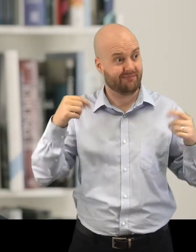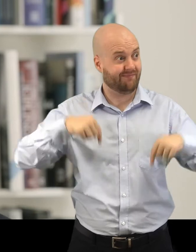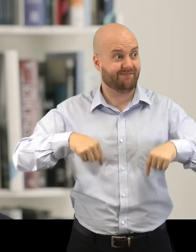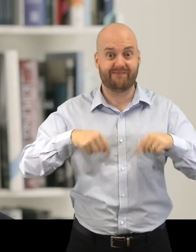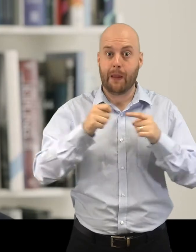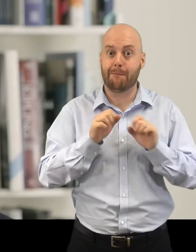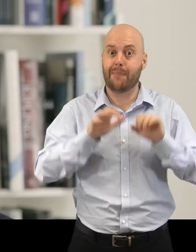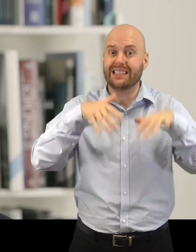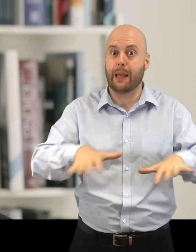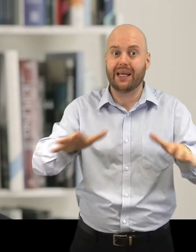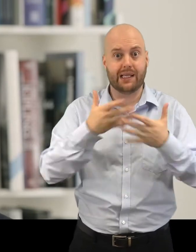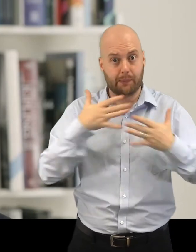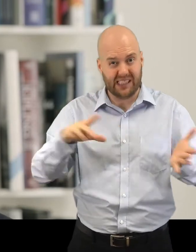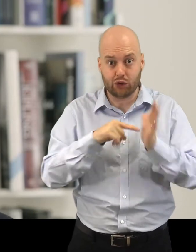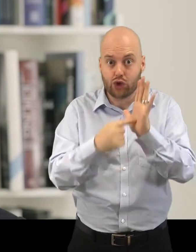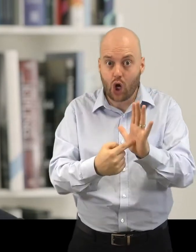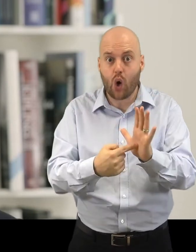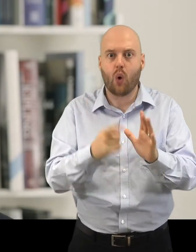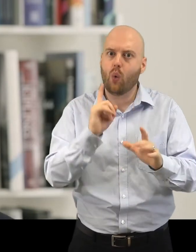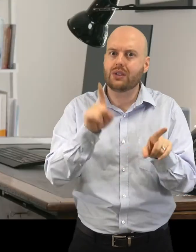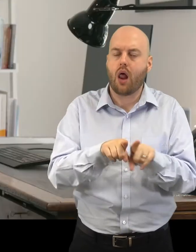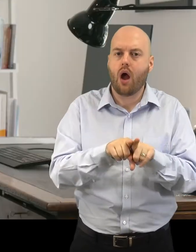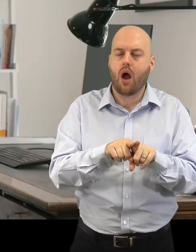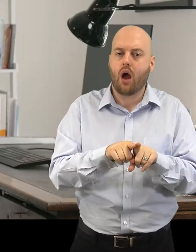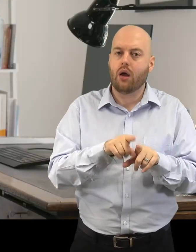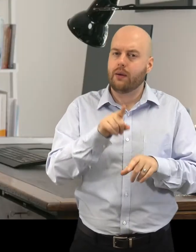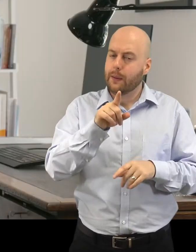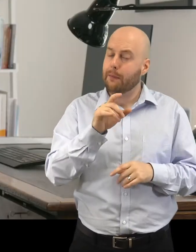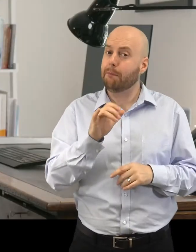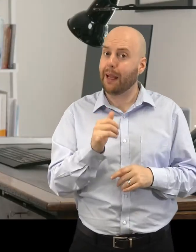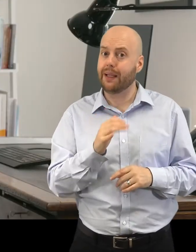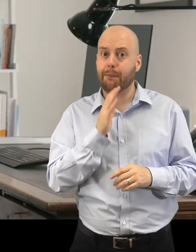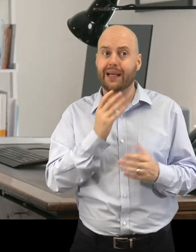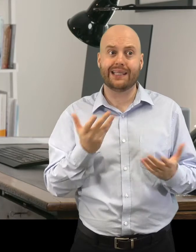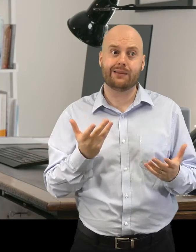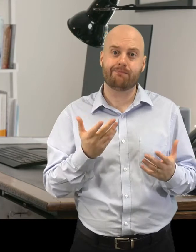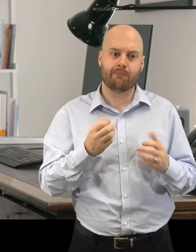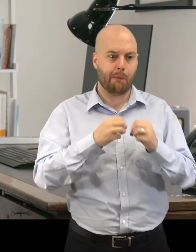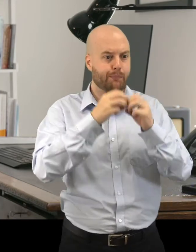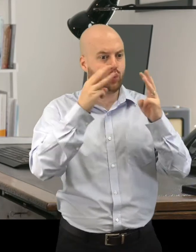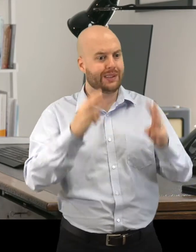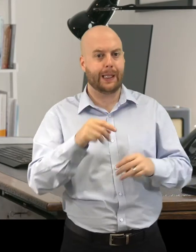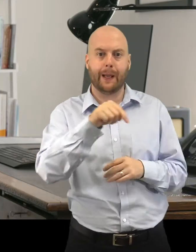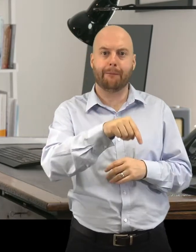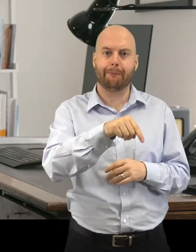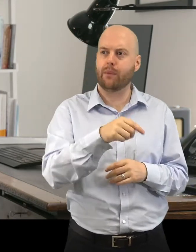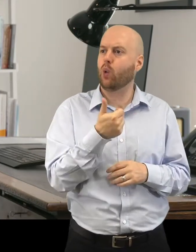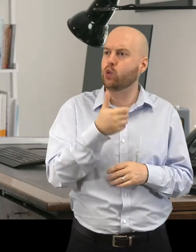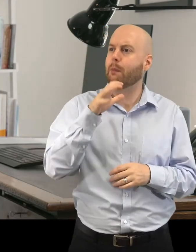has put upon us means that museums as places of congregation, as places of